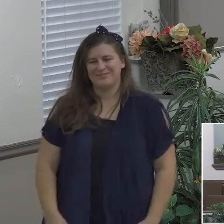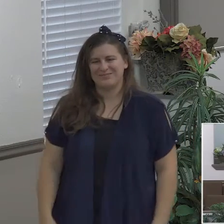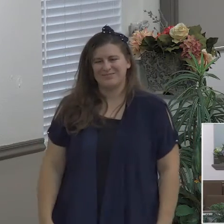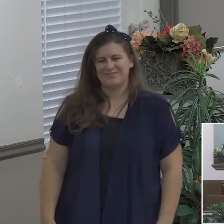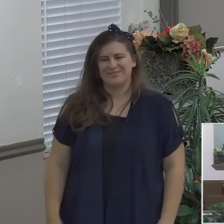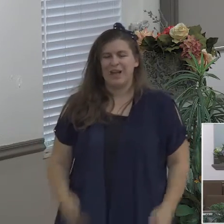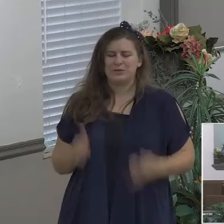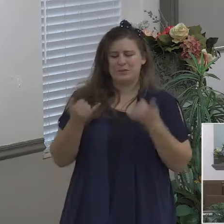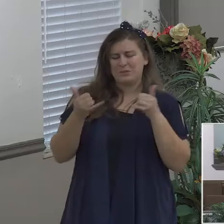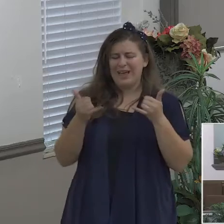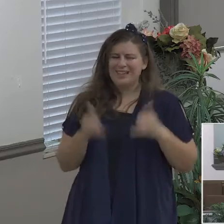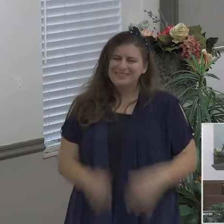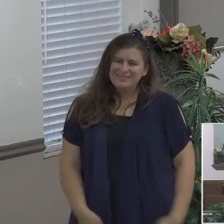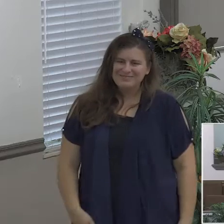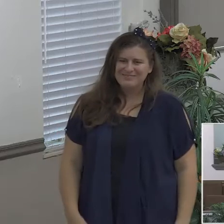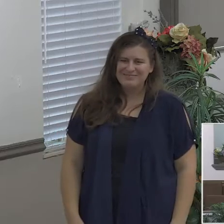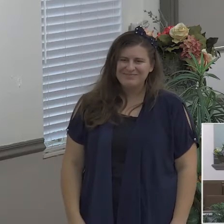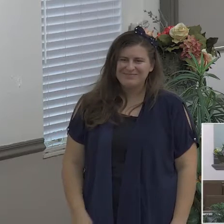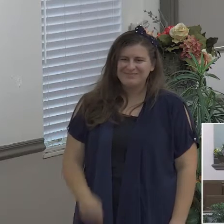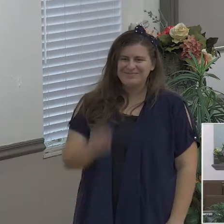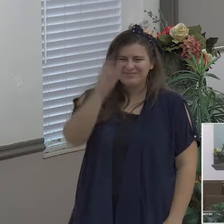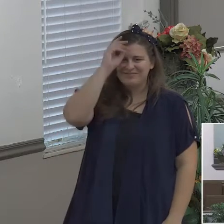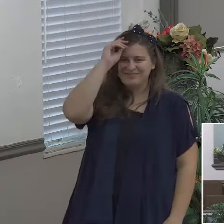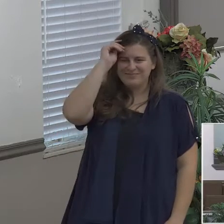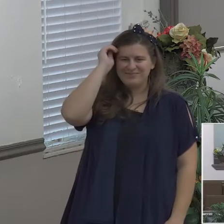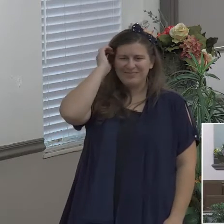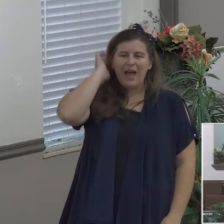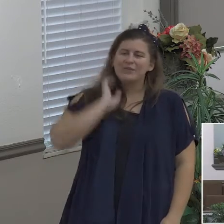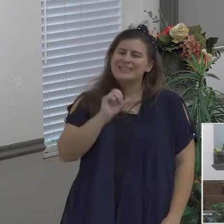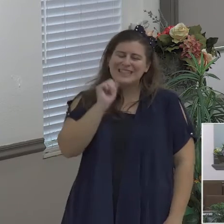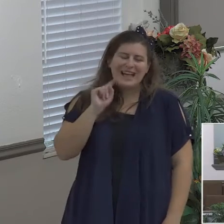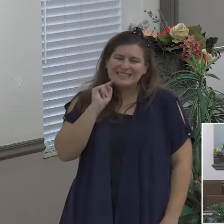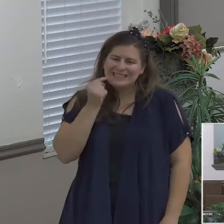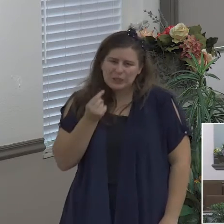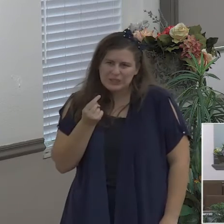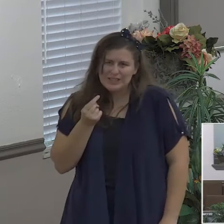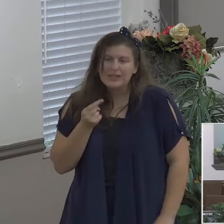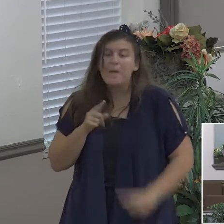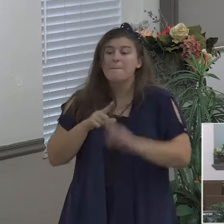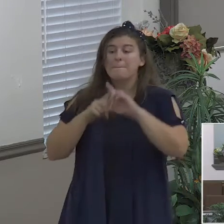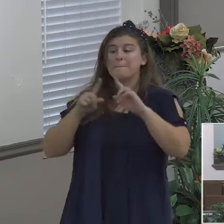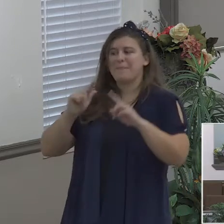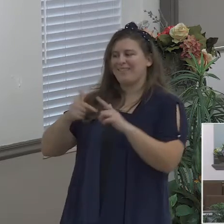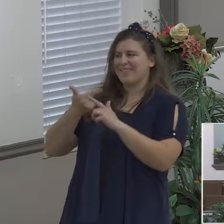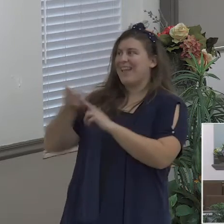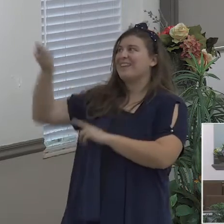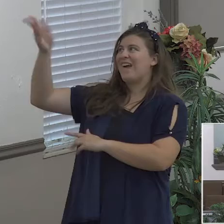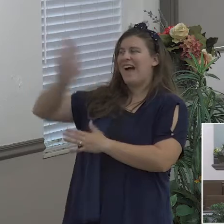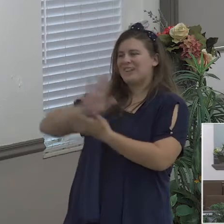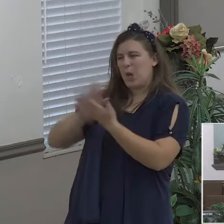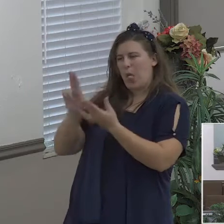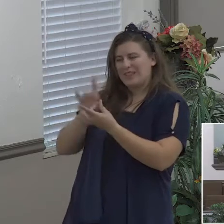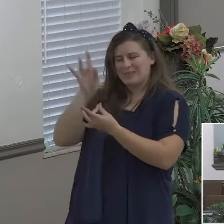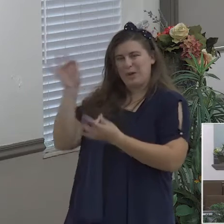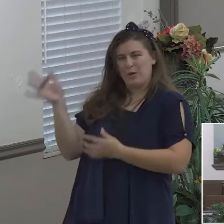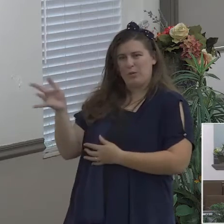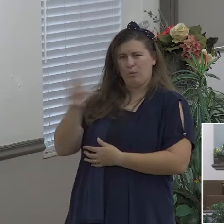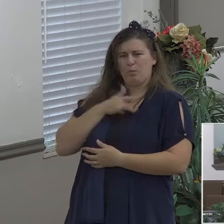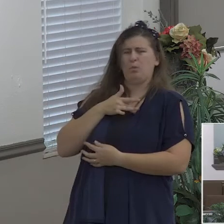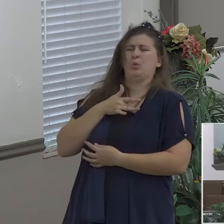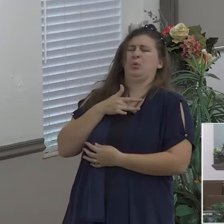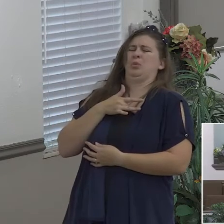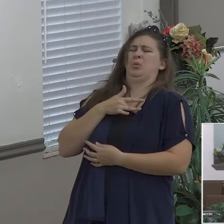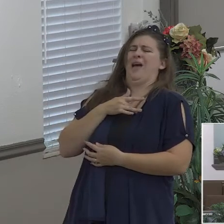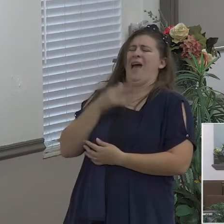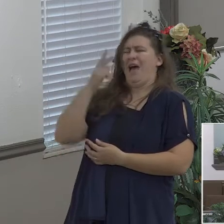but then the Holy Spirit of God got a hold of me and I realized man I'm breaking Jesus's heart this I'm I'm